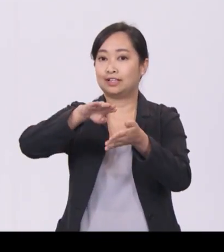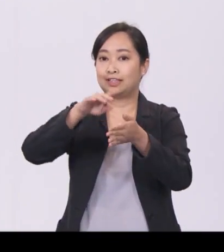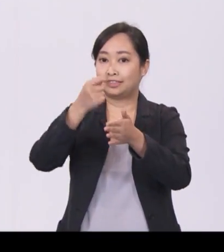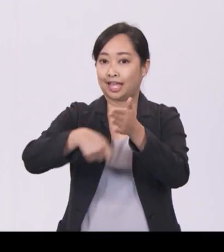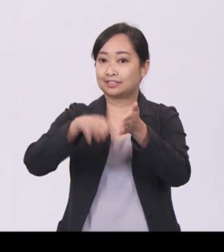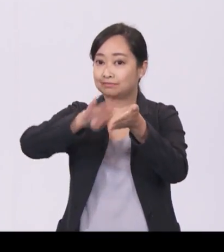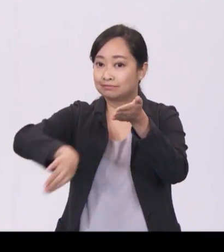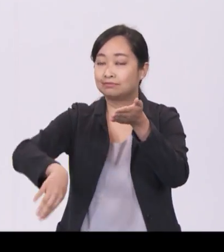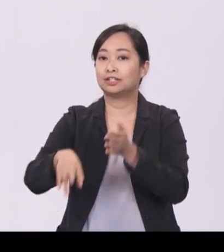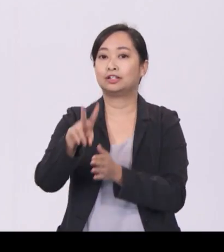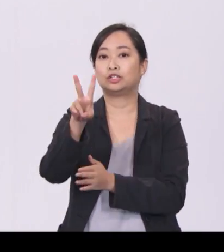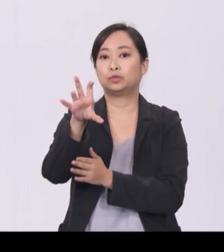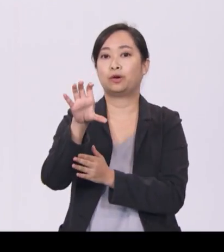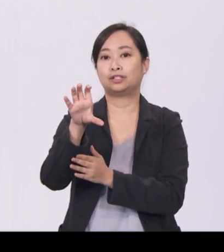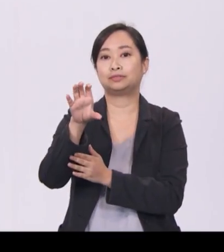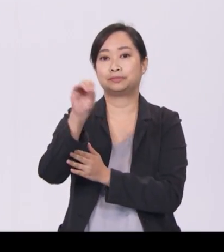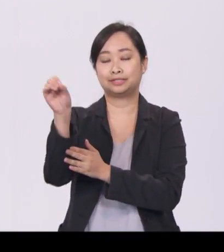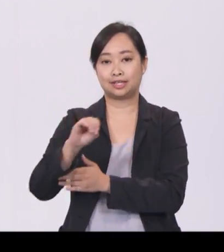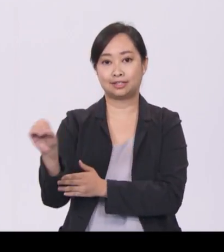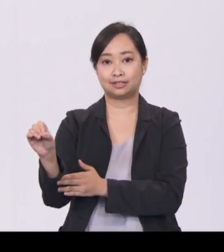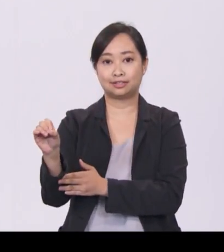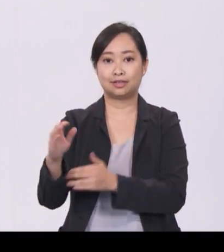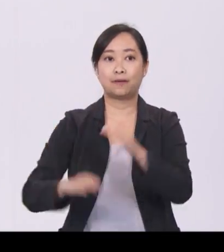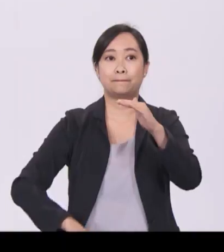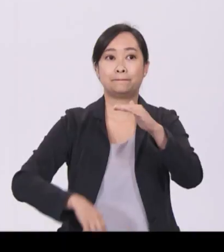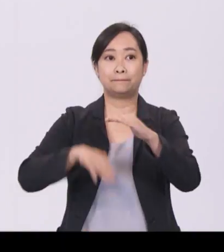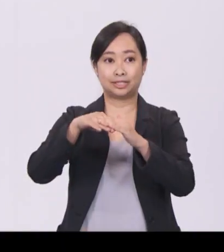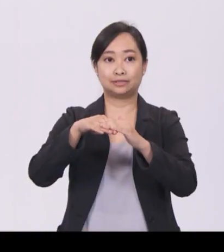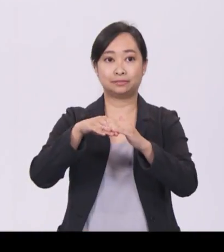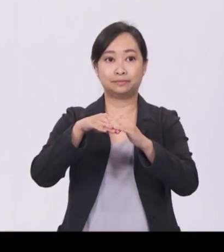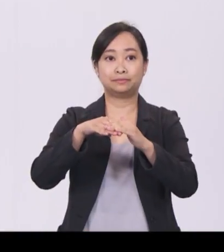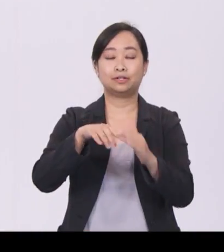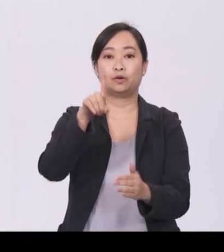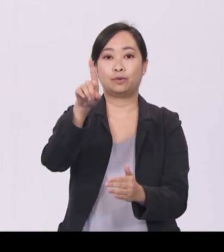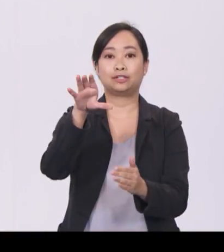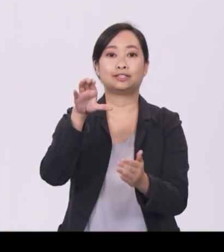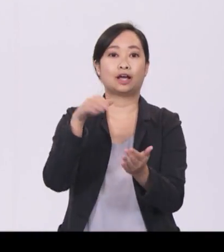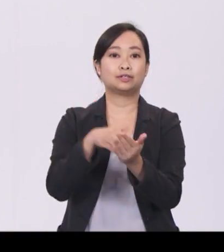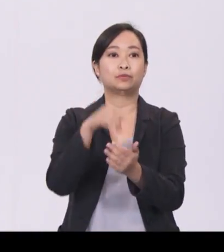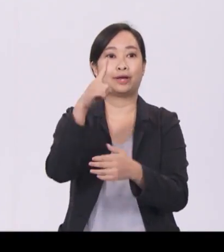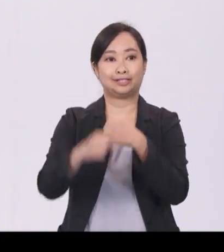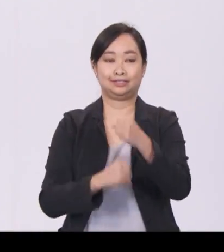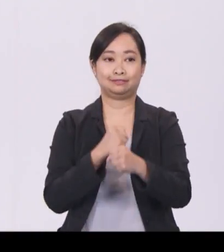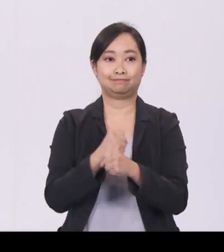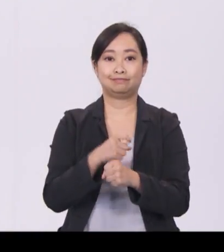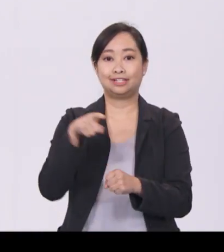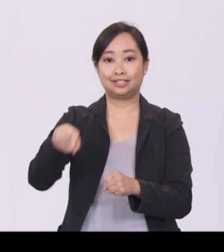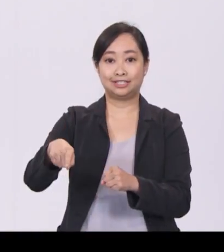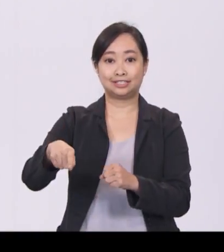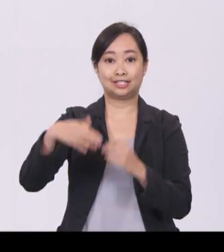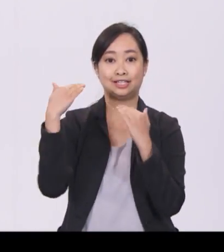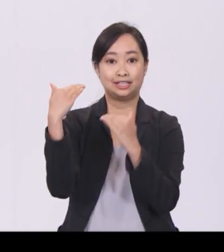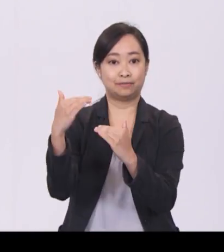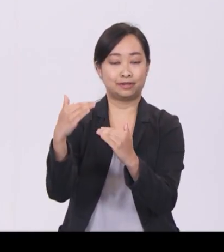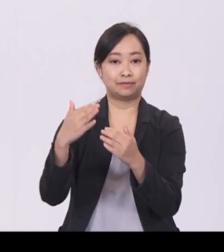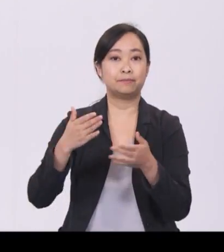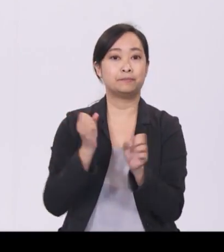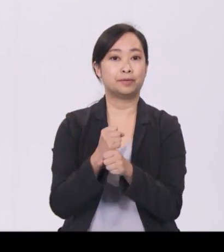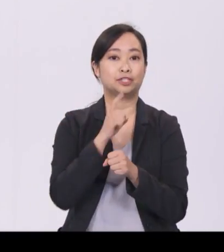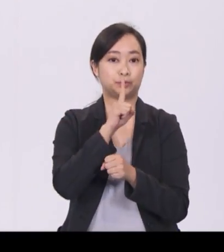$100,000 of licensing payments per year. This cap ensures that smaller businesses will benefit